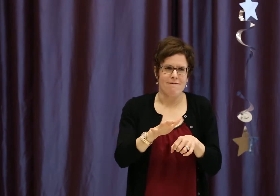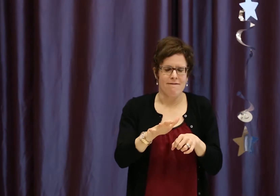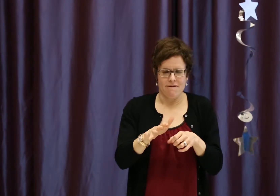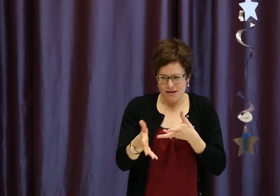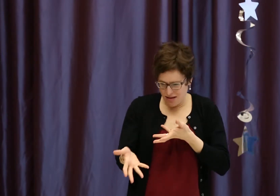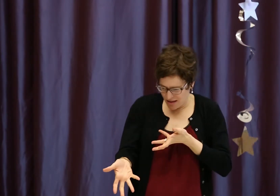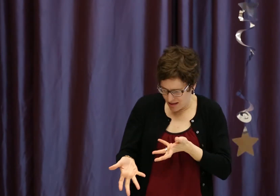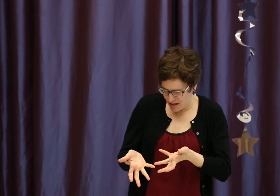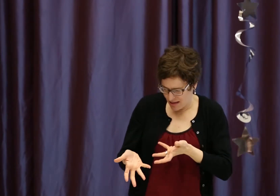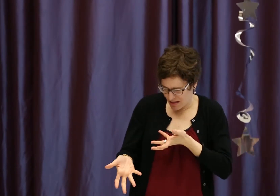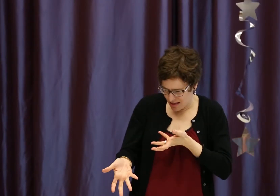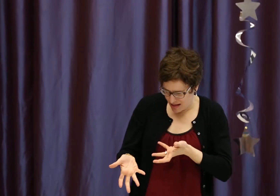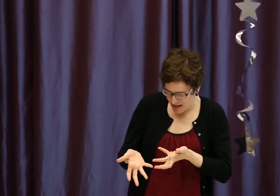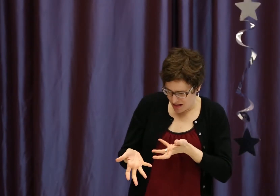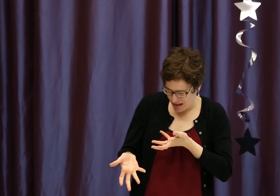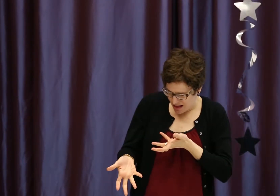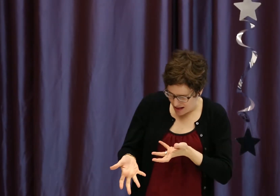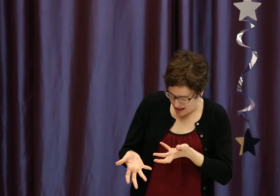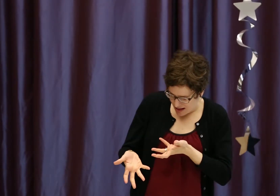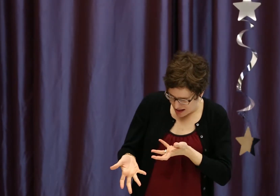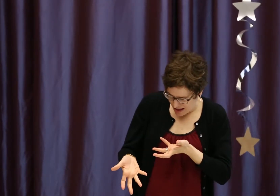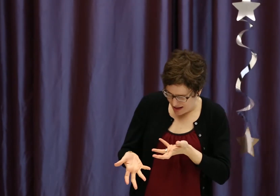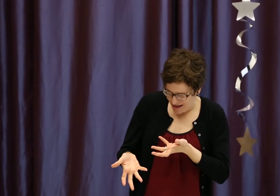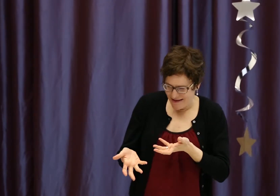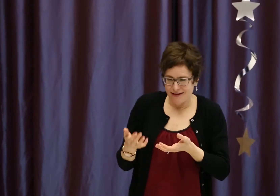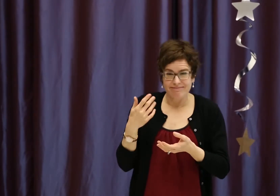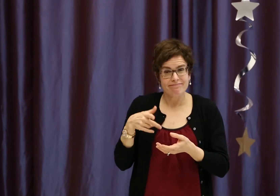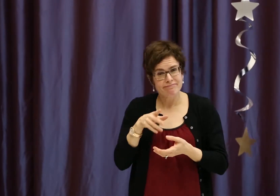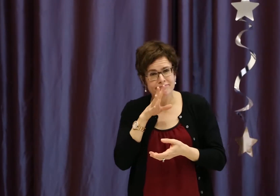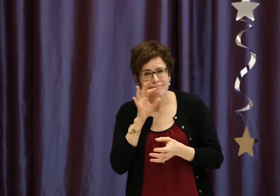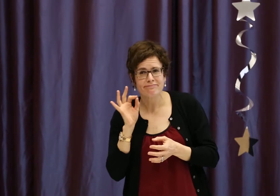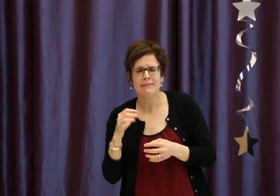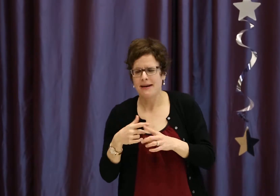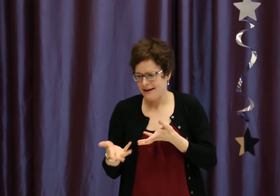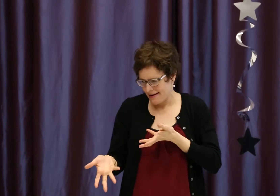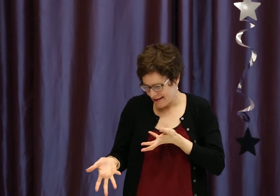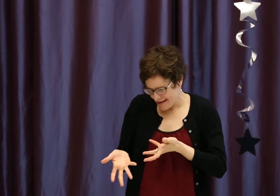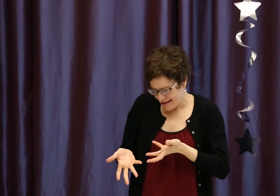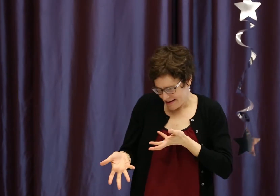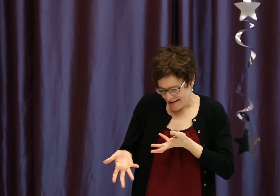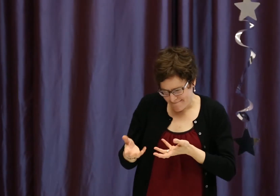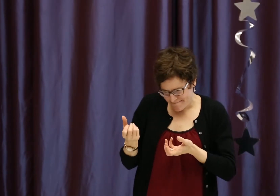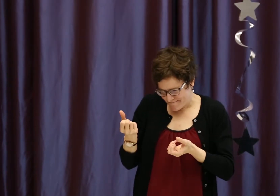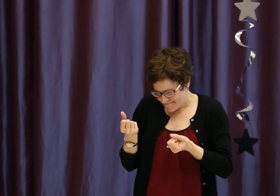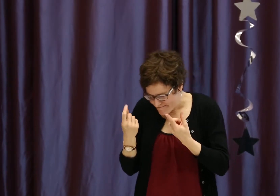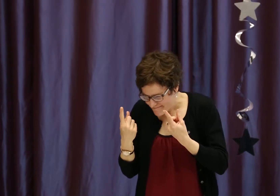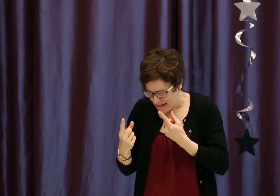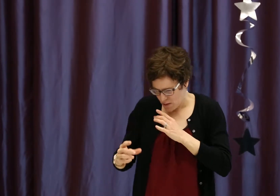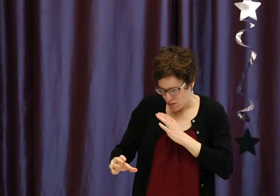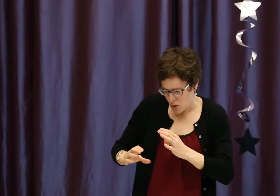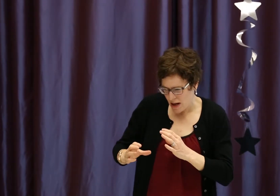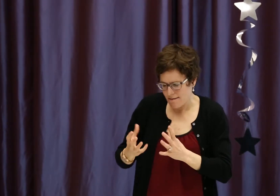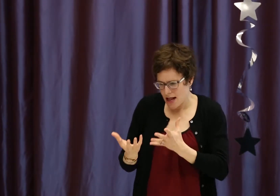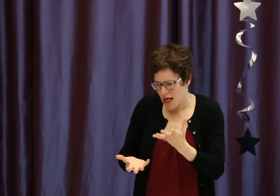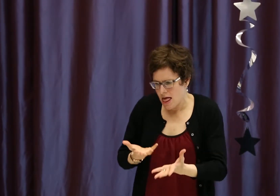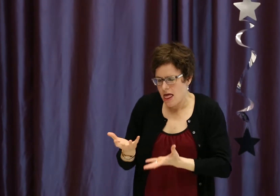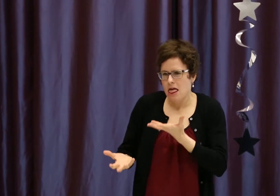frustrated and felt that she did not have enough support to interact with her child in sign language. She wasn't able to